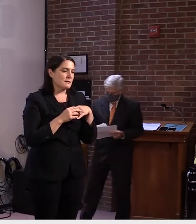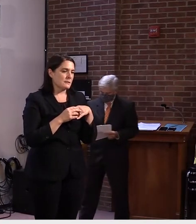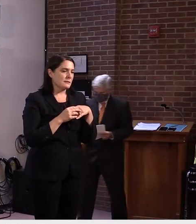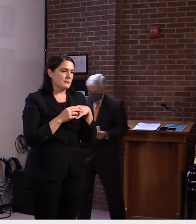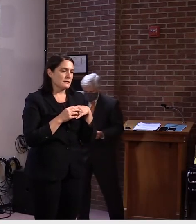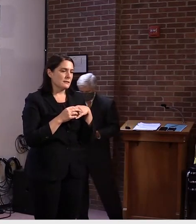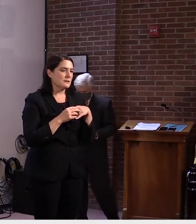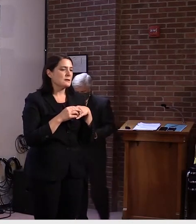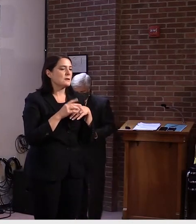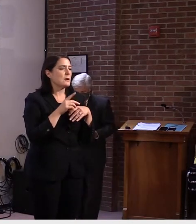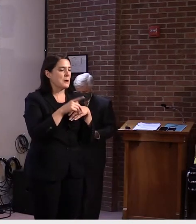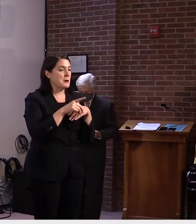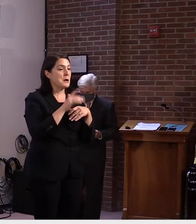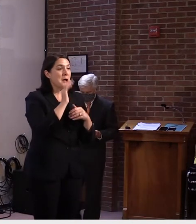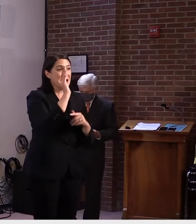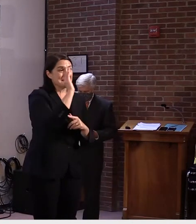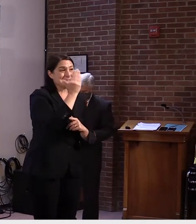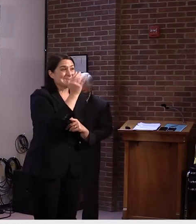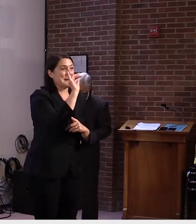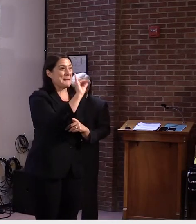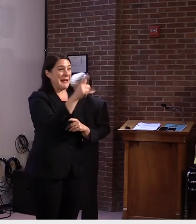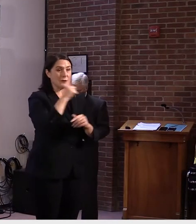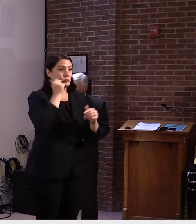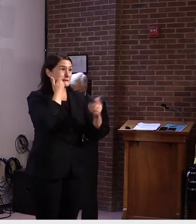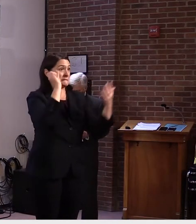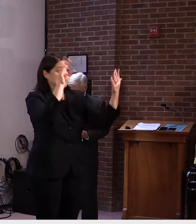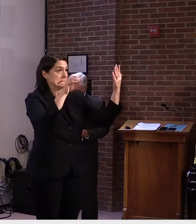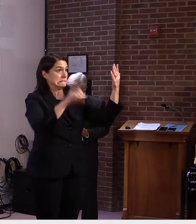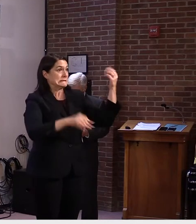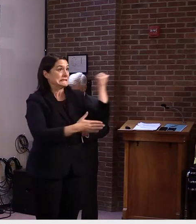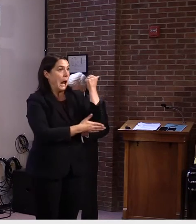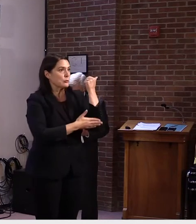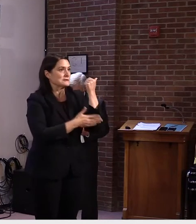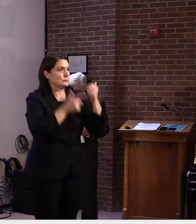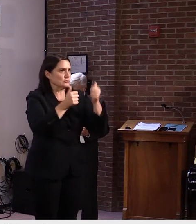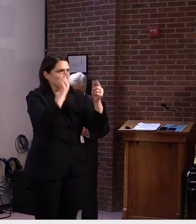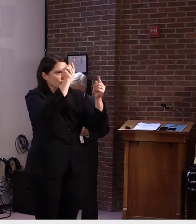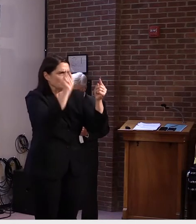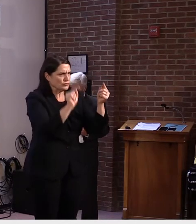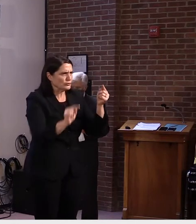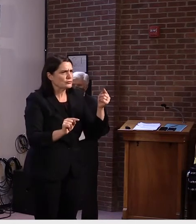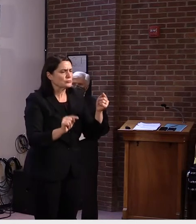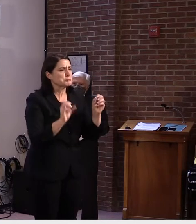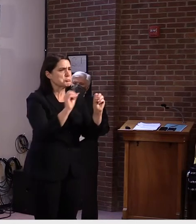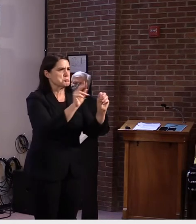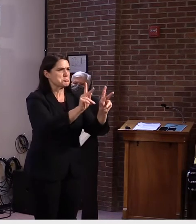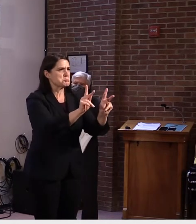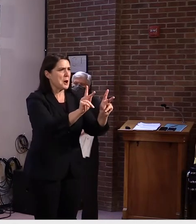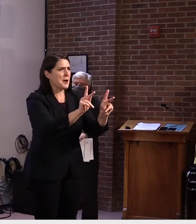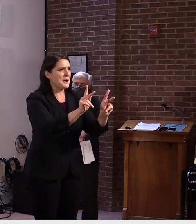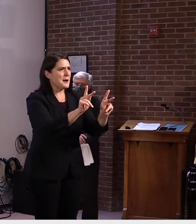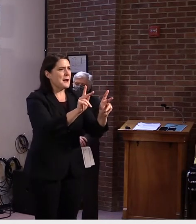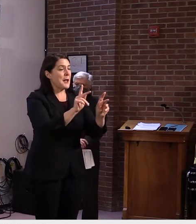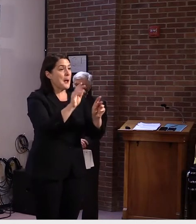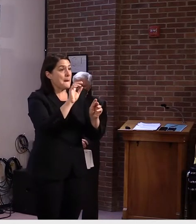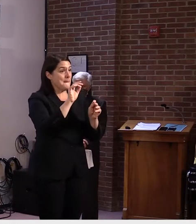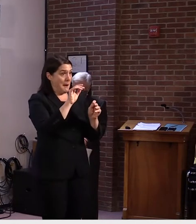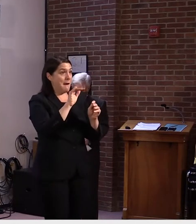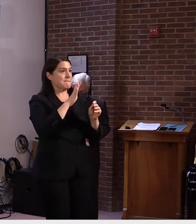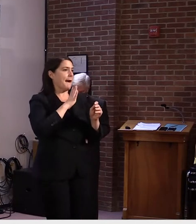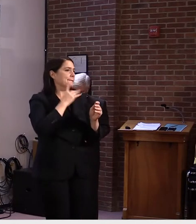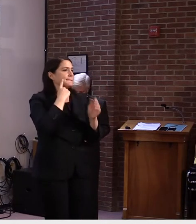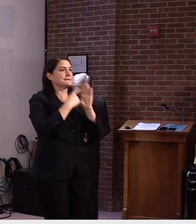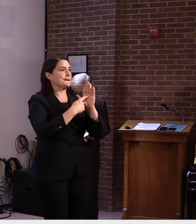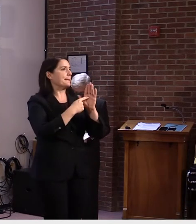allocated them, uh, certain amounts per county. Um, but when it comes to where they're going to be located within those counties,